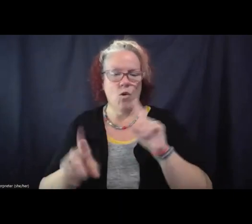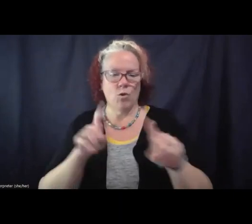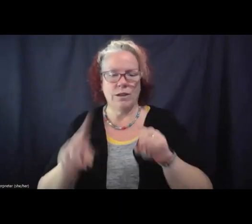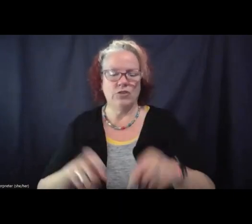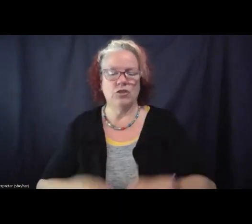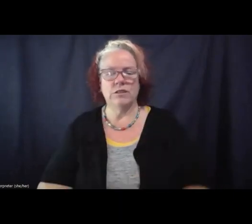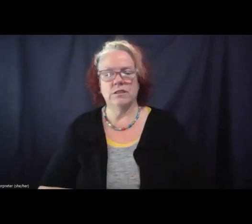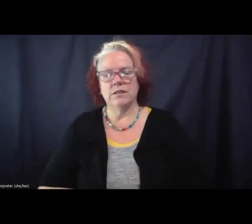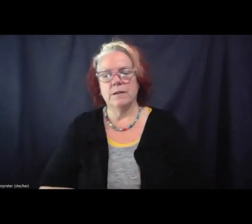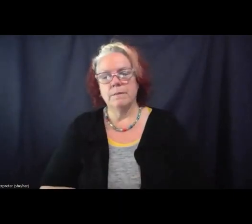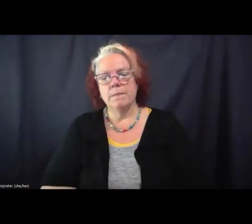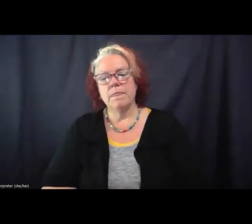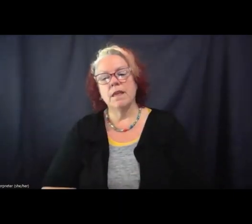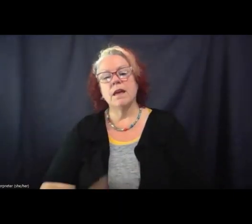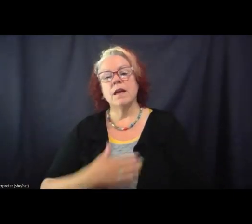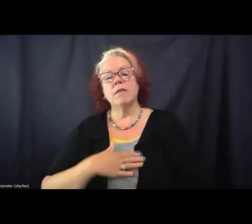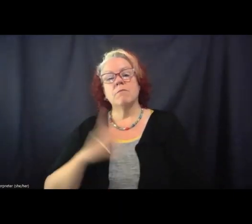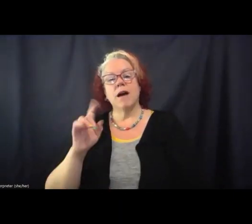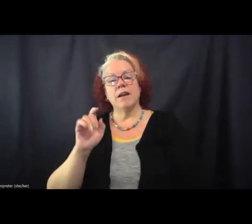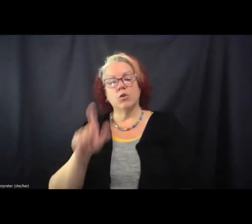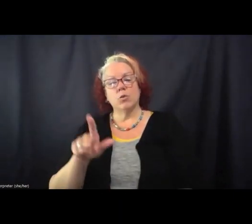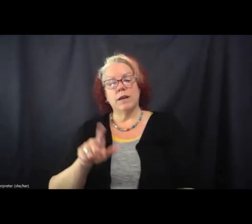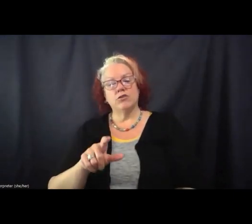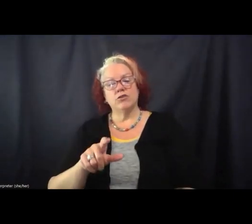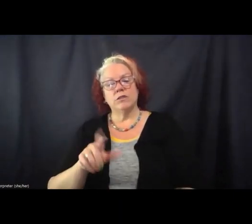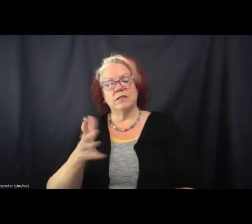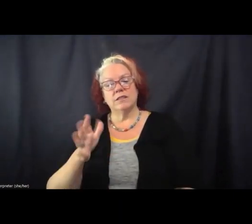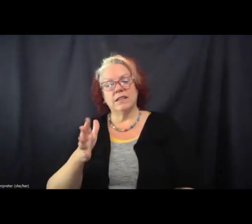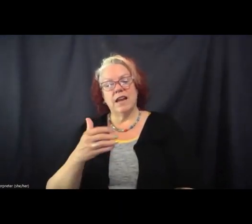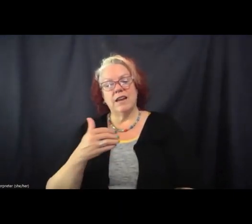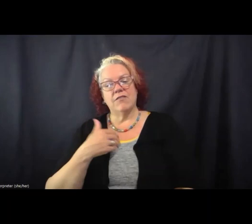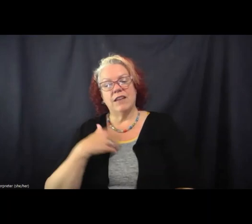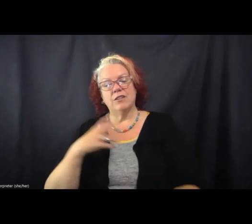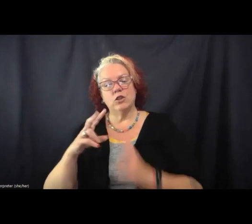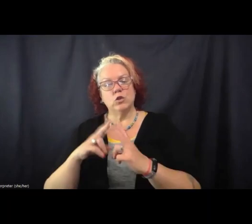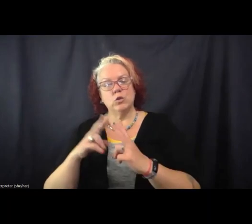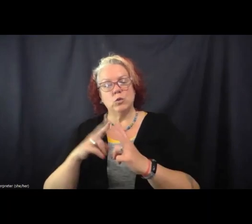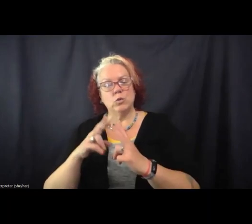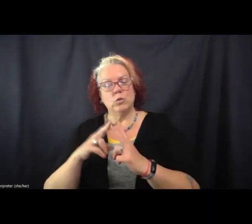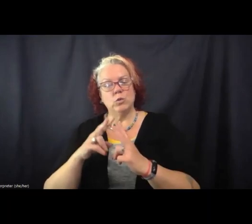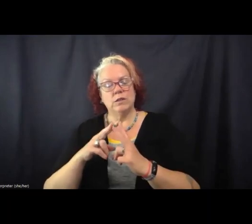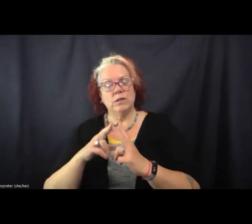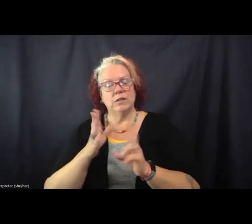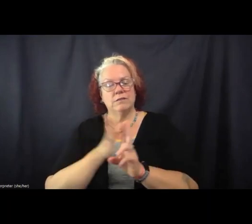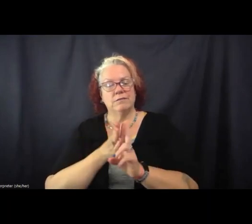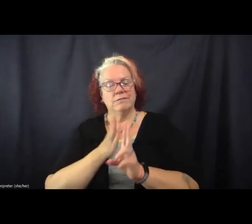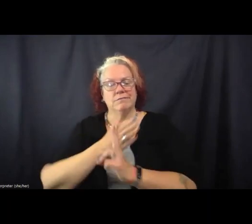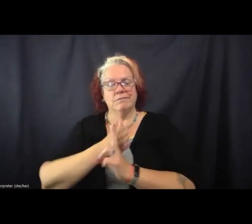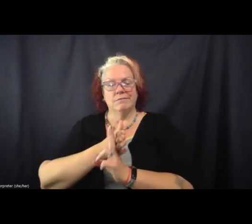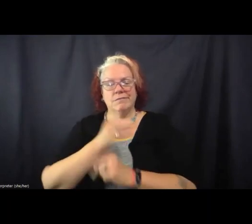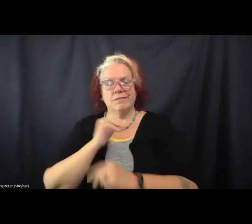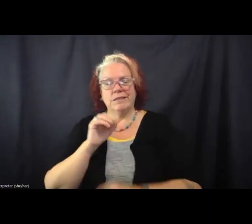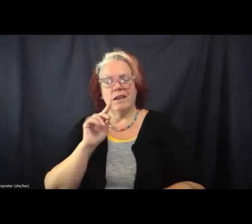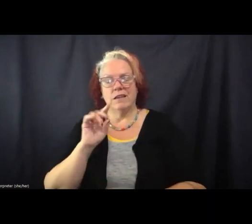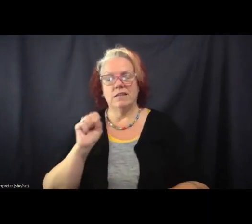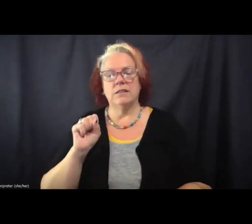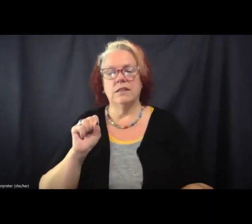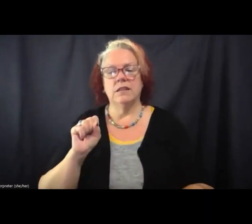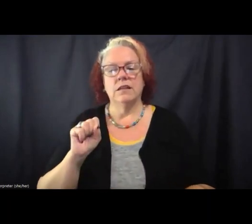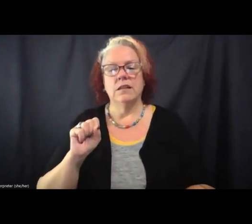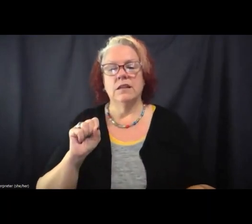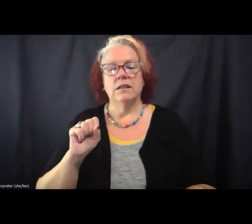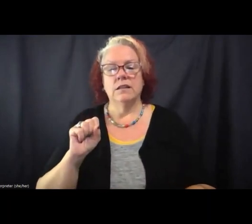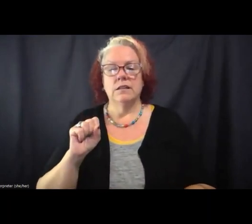Um, but my question kind of has like two sides to it, um, which is, um,